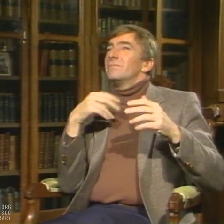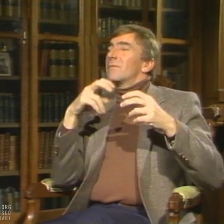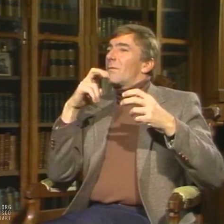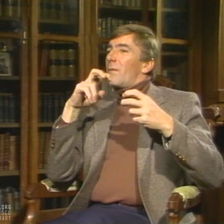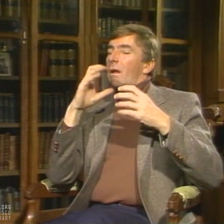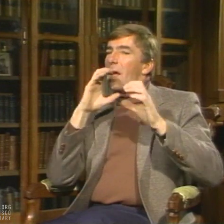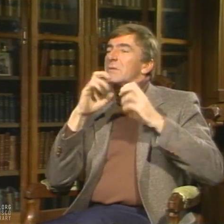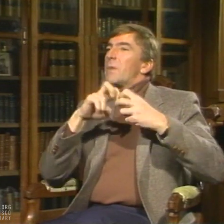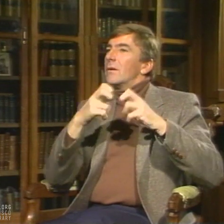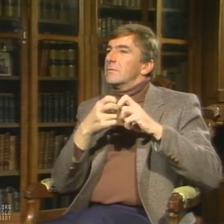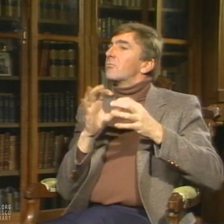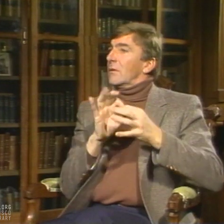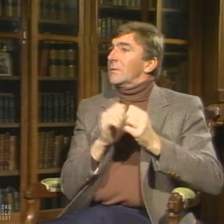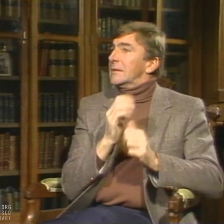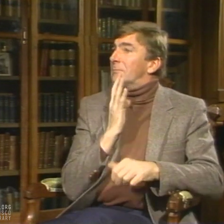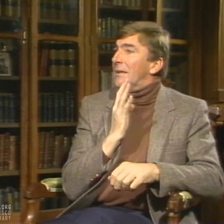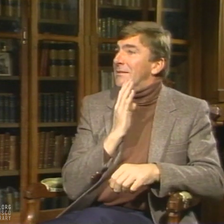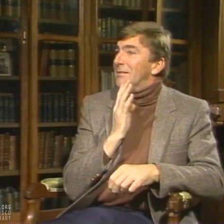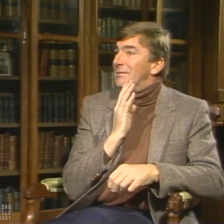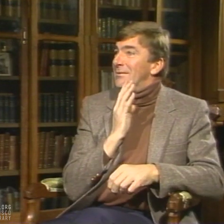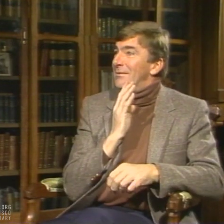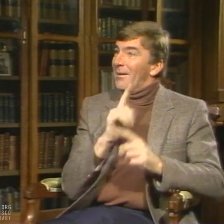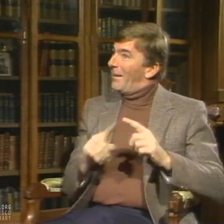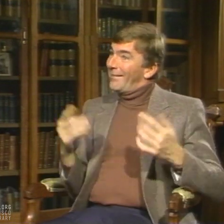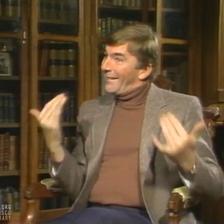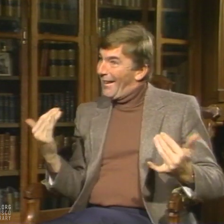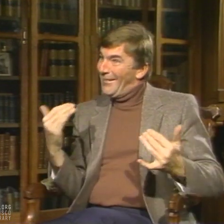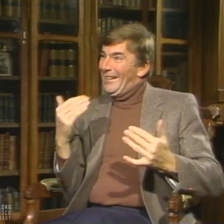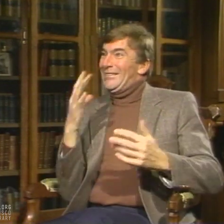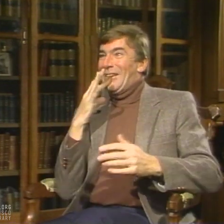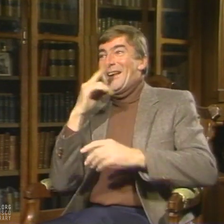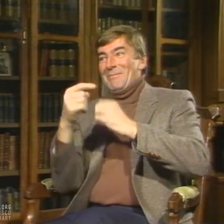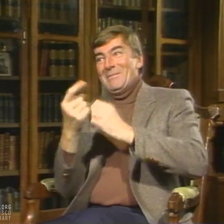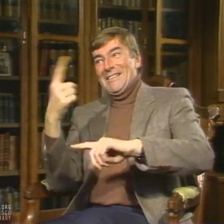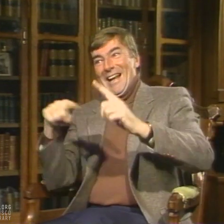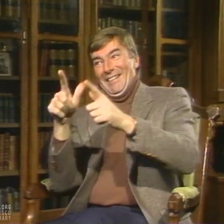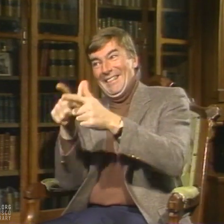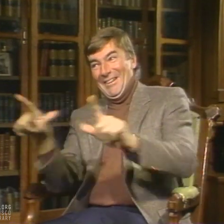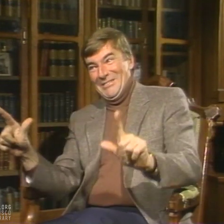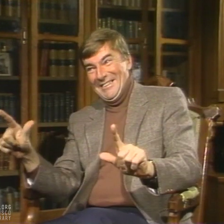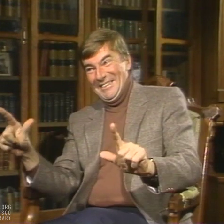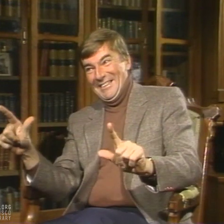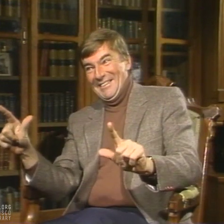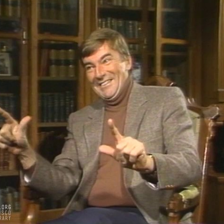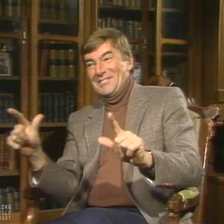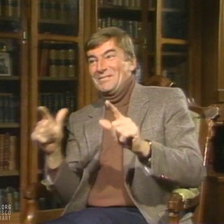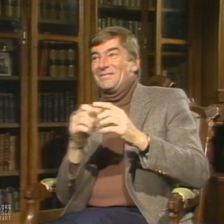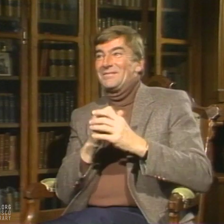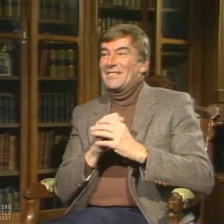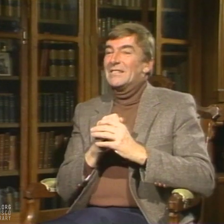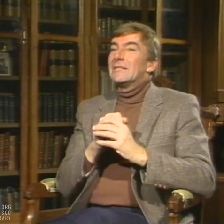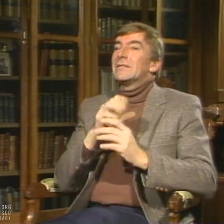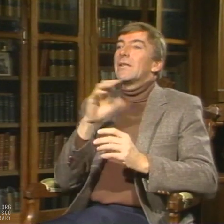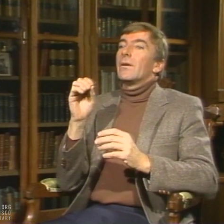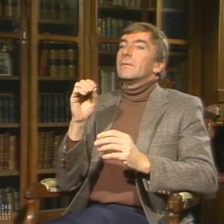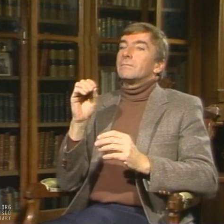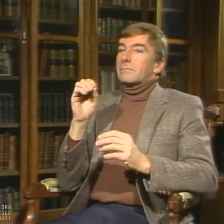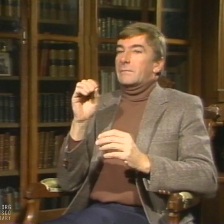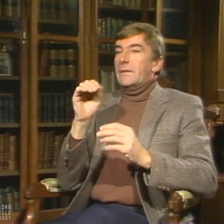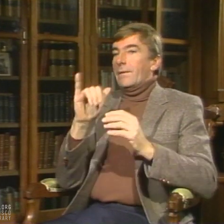know, for years deaf children had problems with their speech, but in this play they have problems with their sign language.